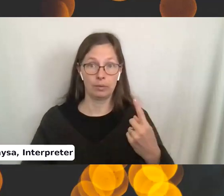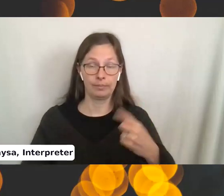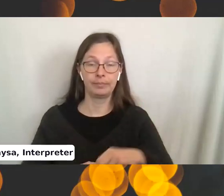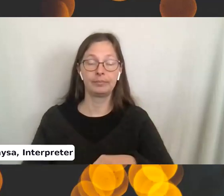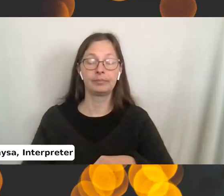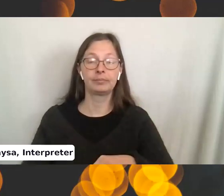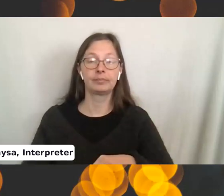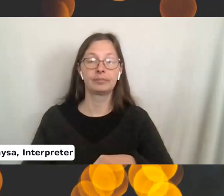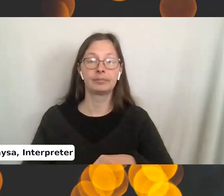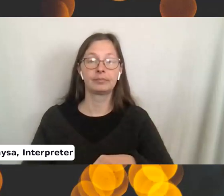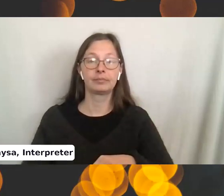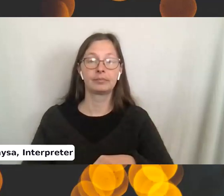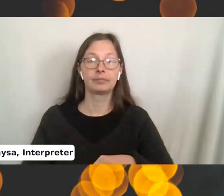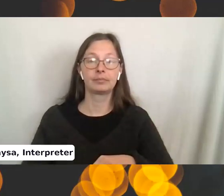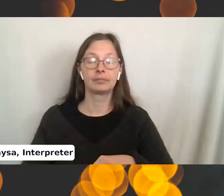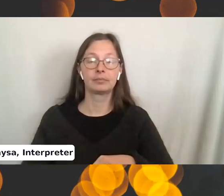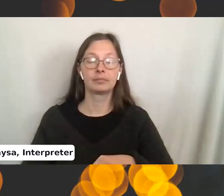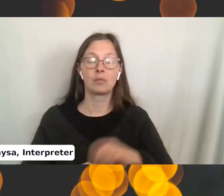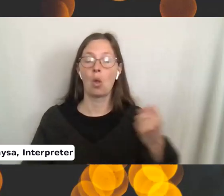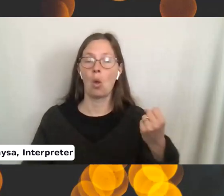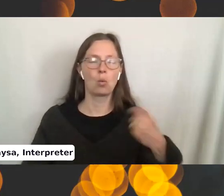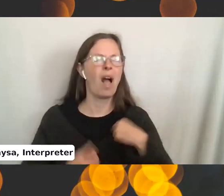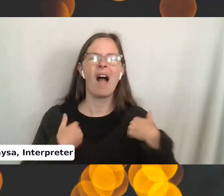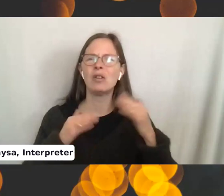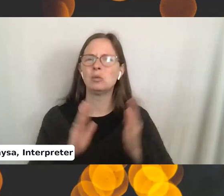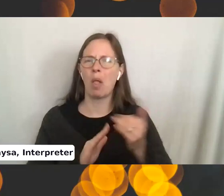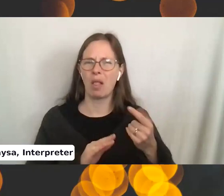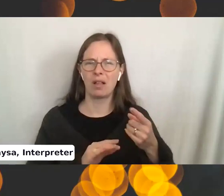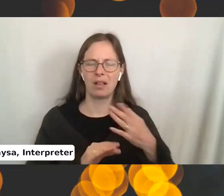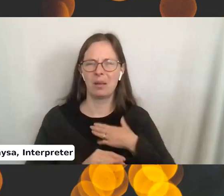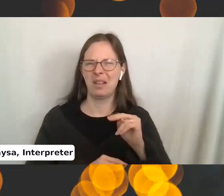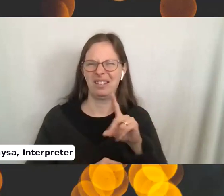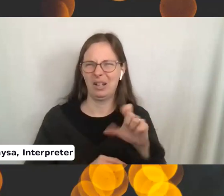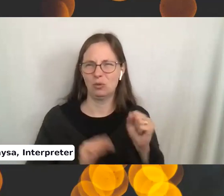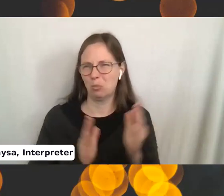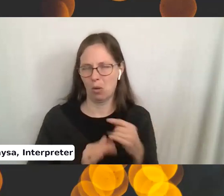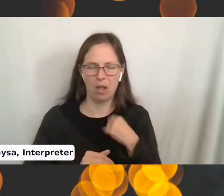You put the holder. Actually, have a smaller one because these needles are pretty small.